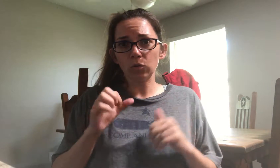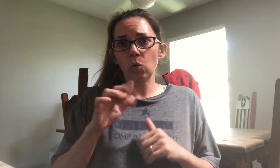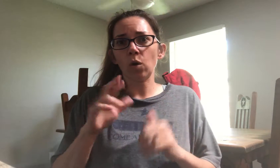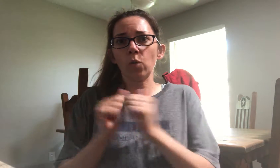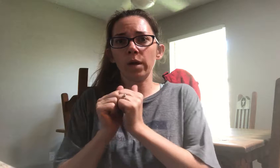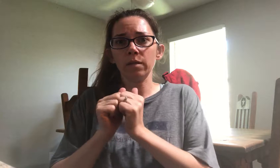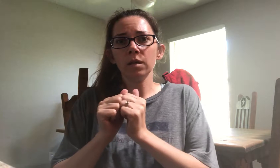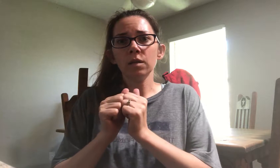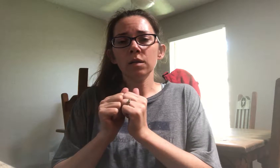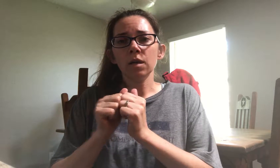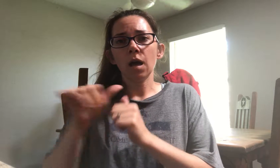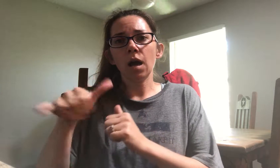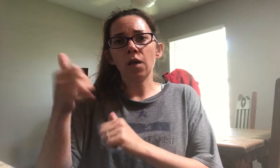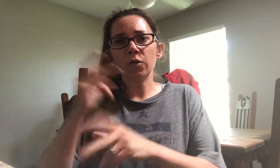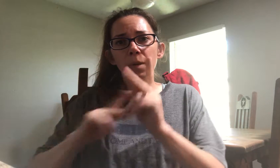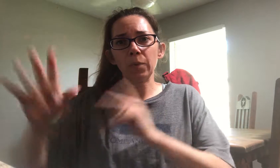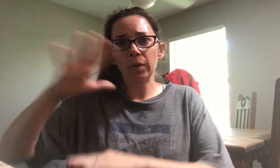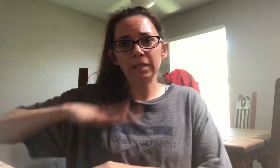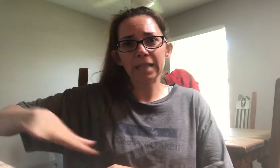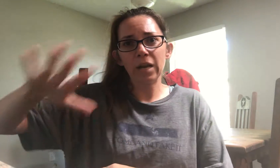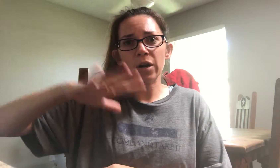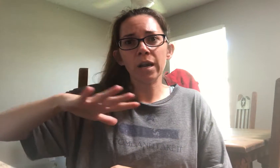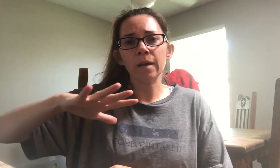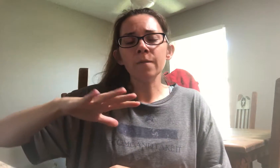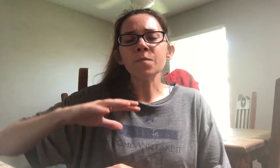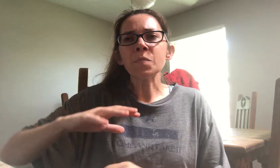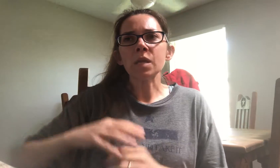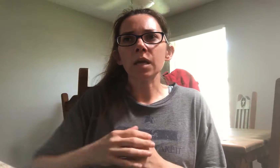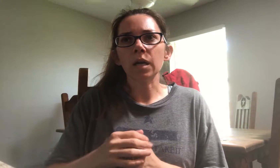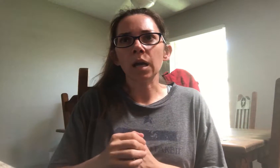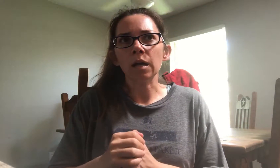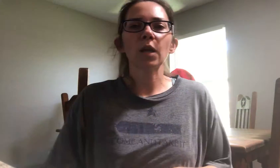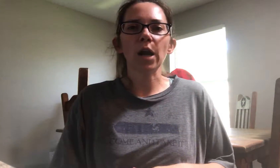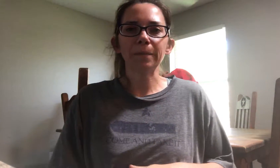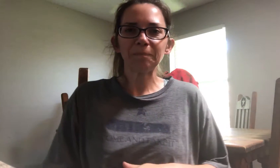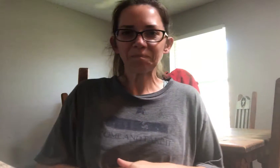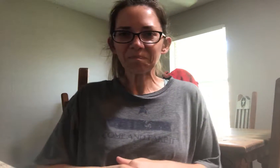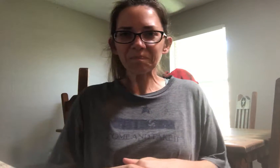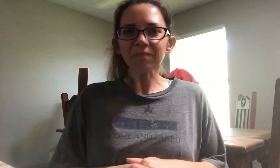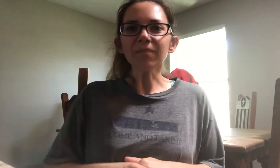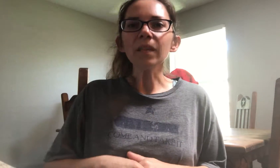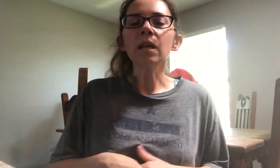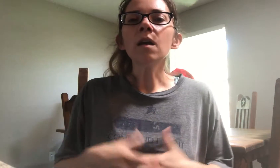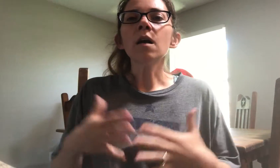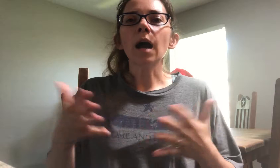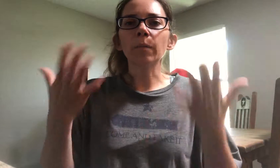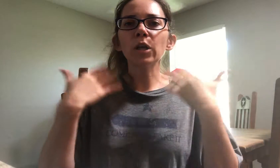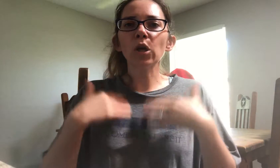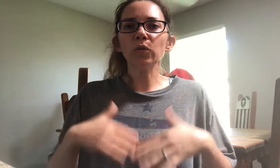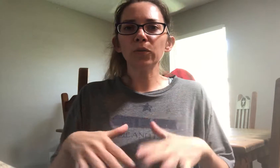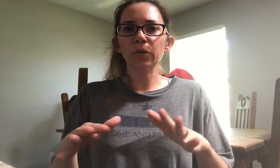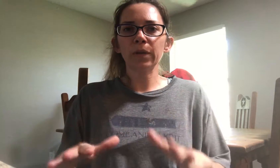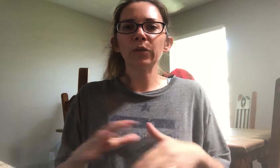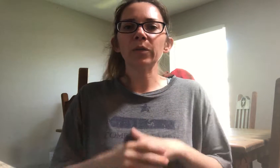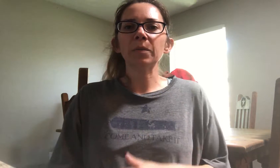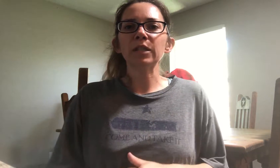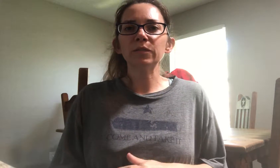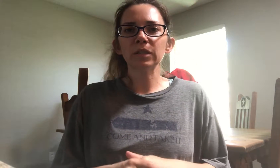or with other people in this area. All right, I'm going to go through and do the Pledge of